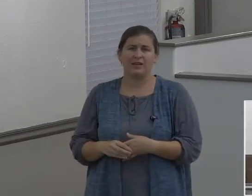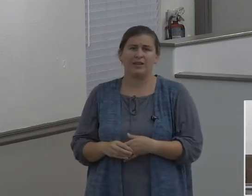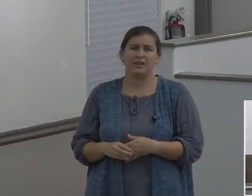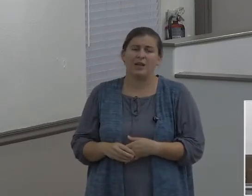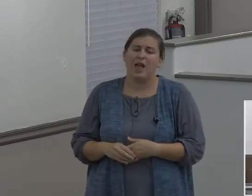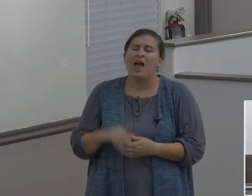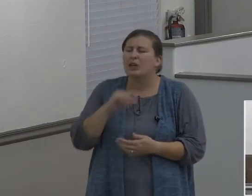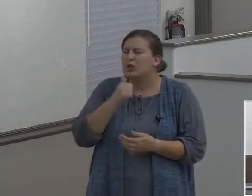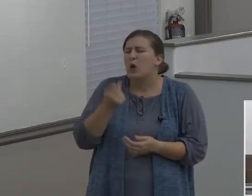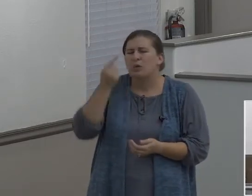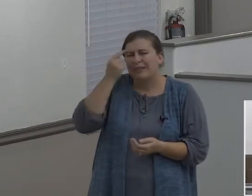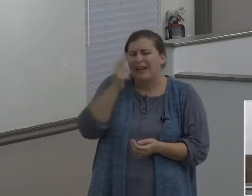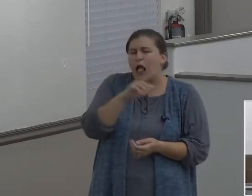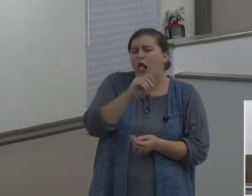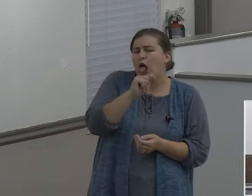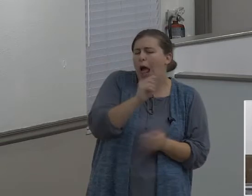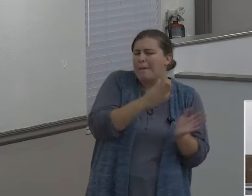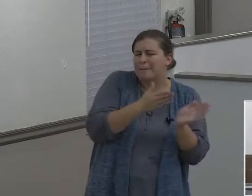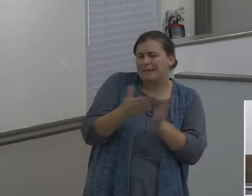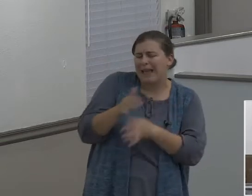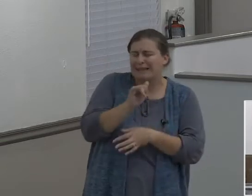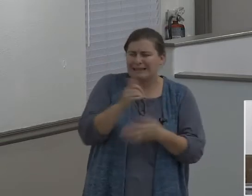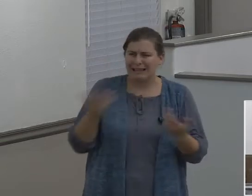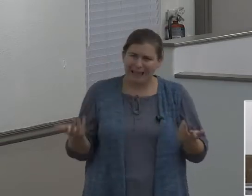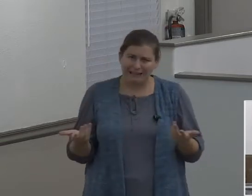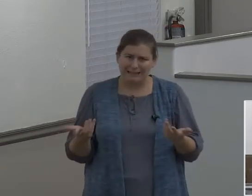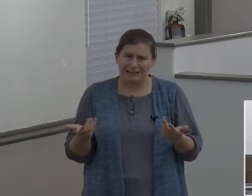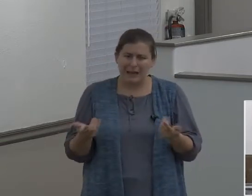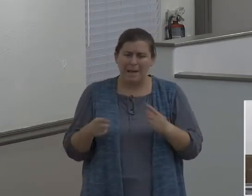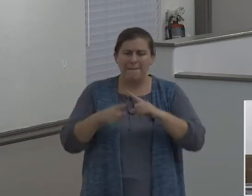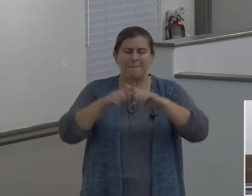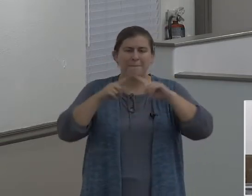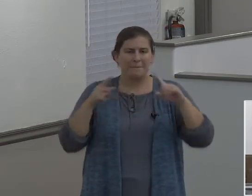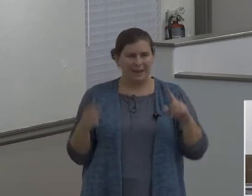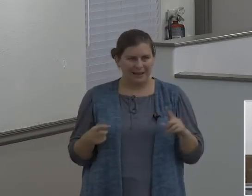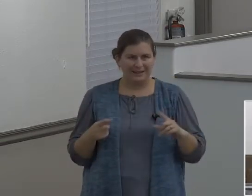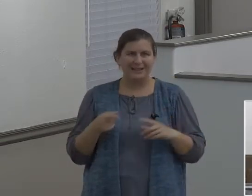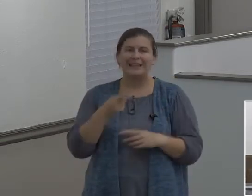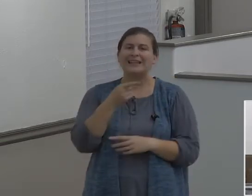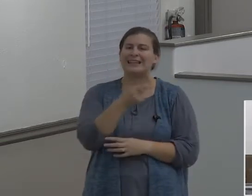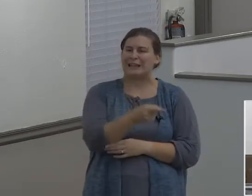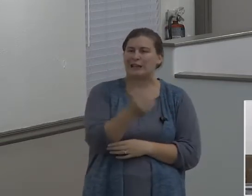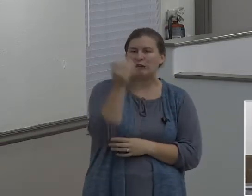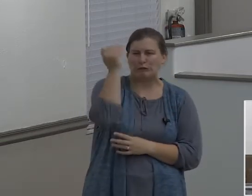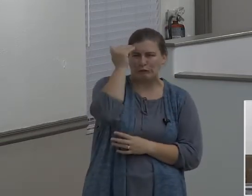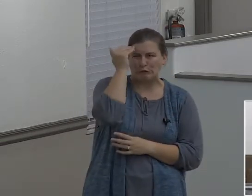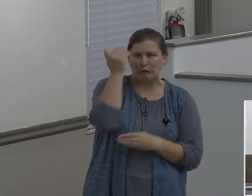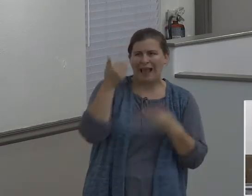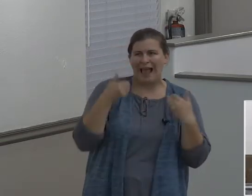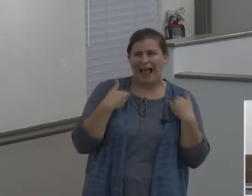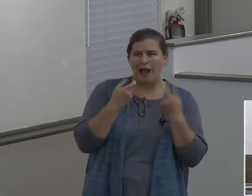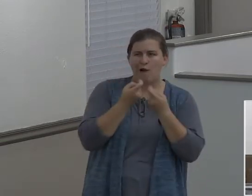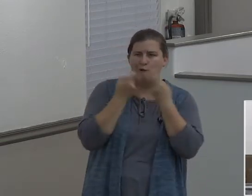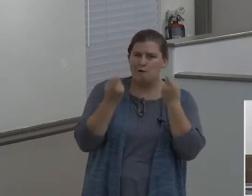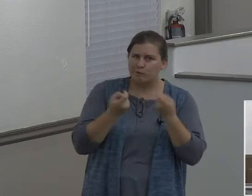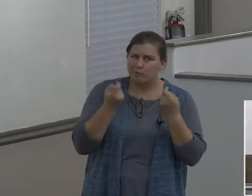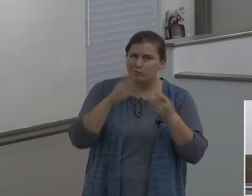but it's not as though he could not see something was wrong with his life. He could see it.